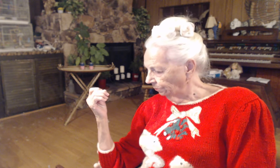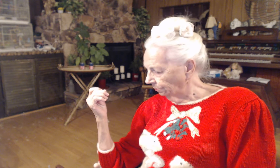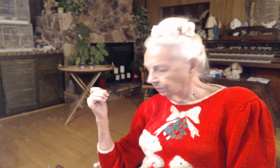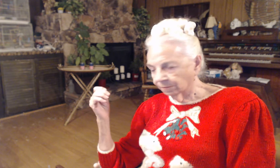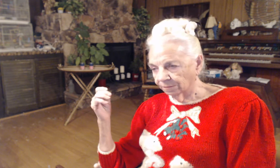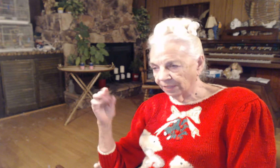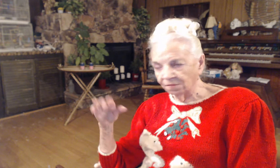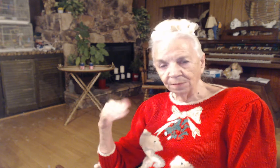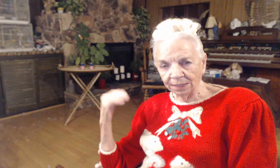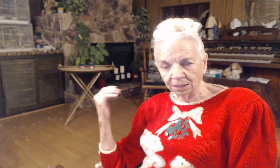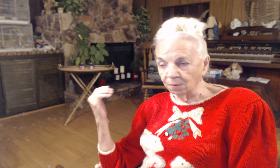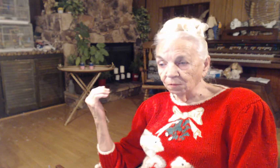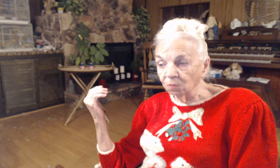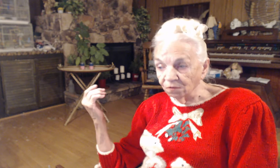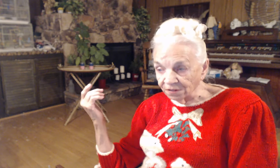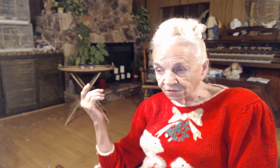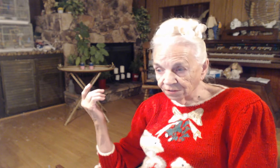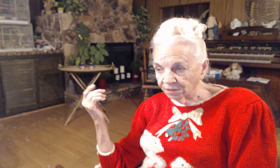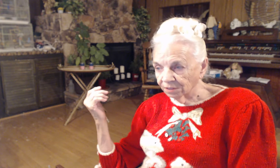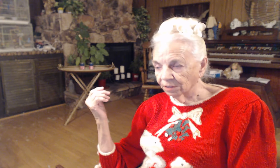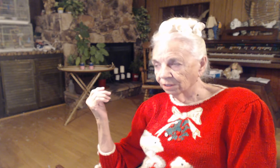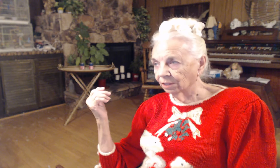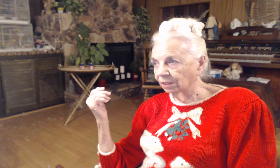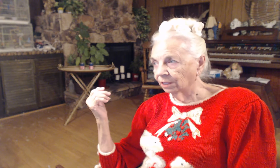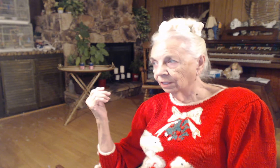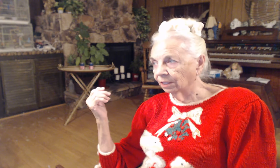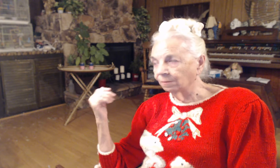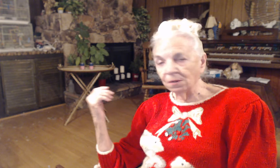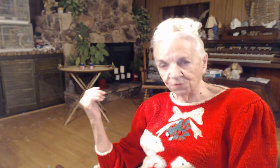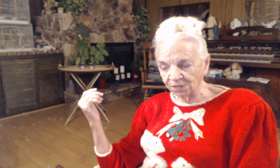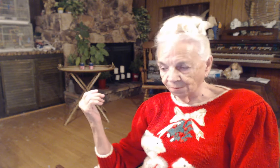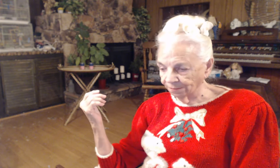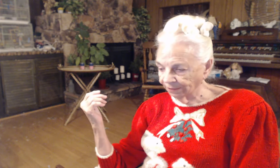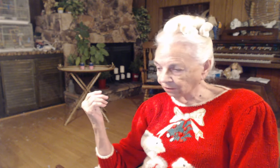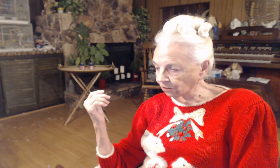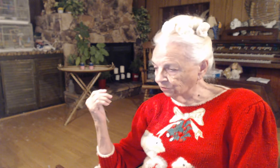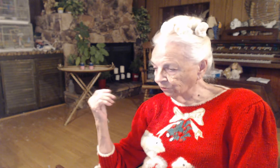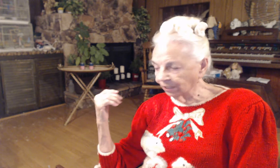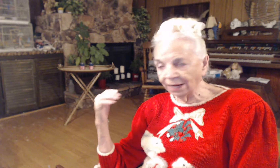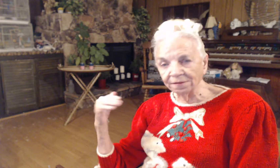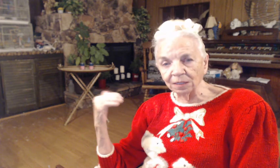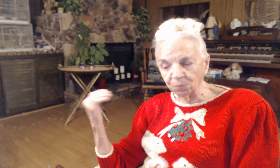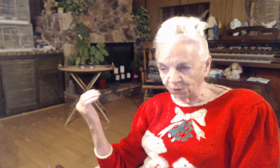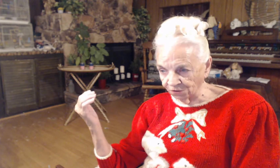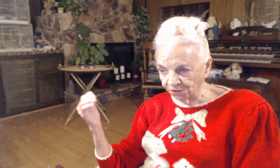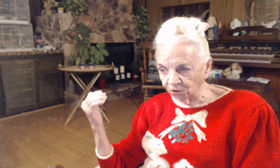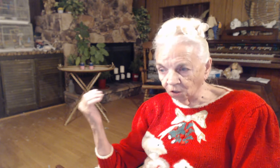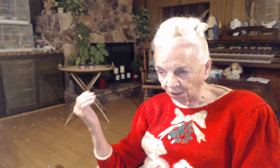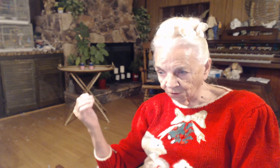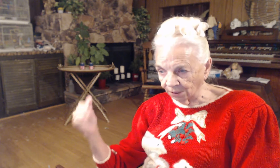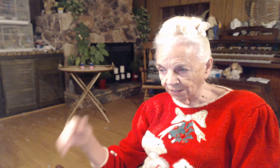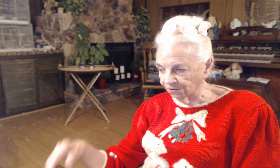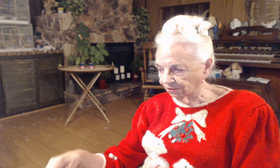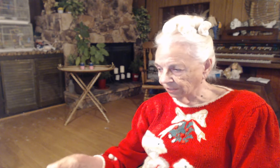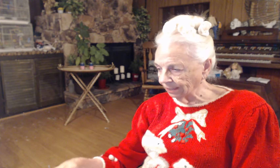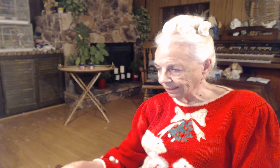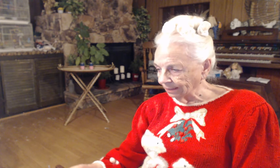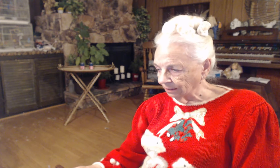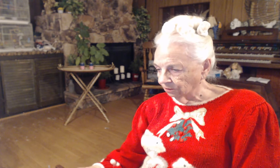They've made a couple movies about some. There are certain Catholic priests that are authorized to